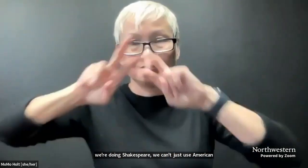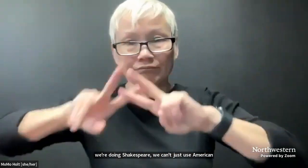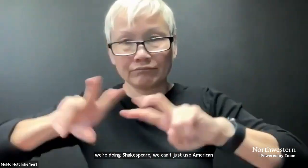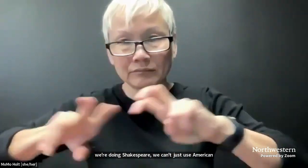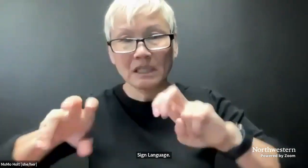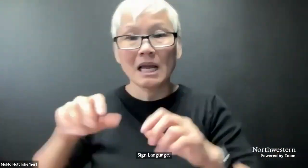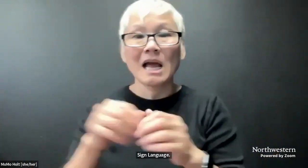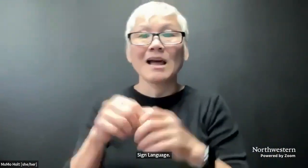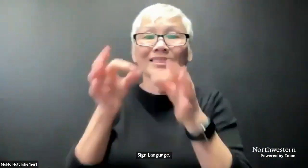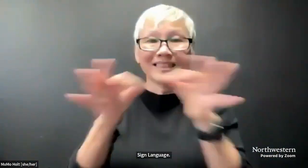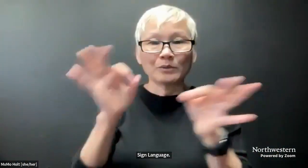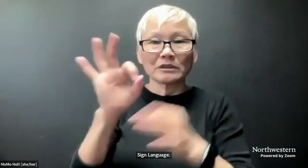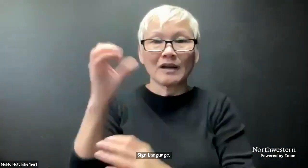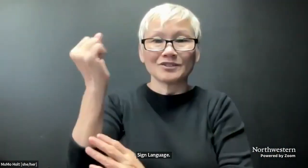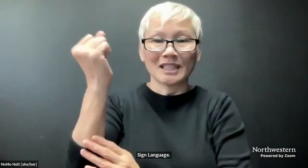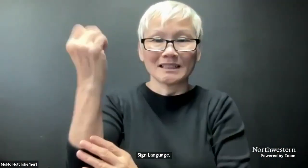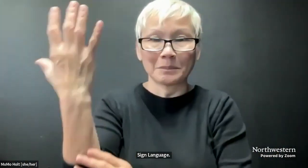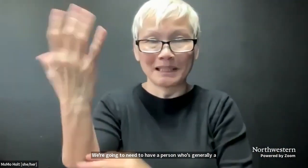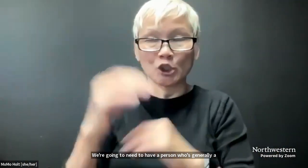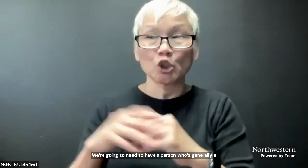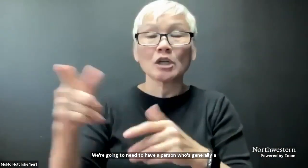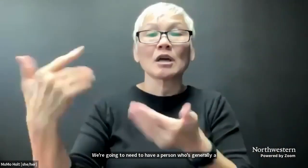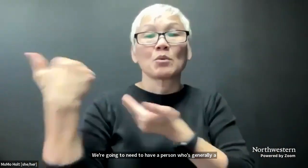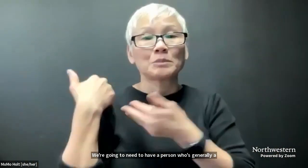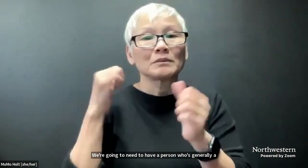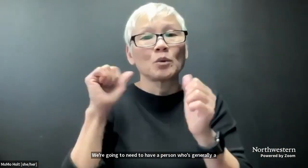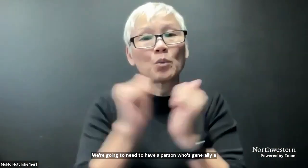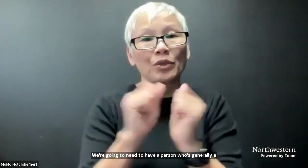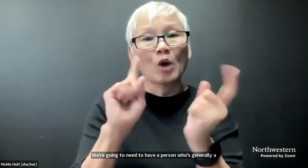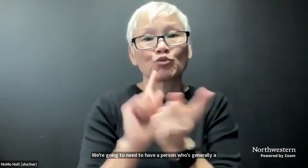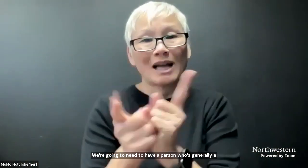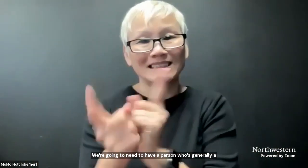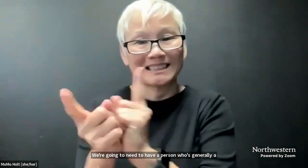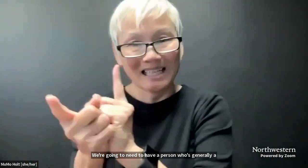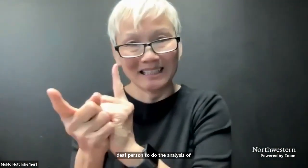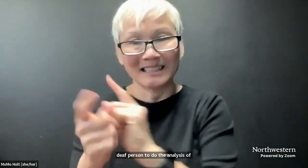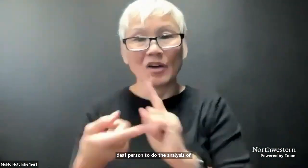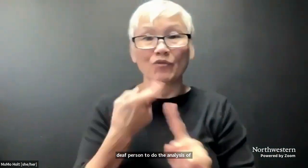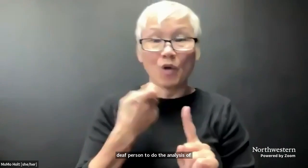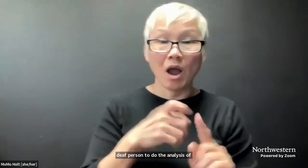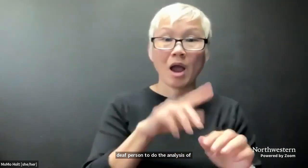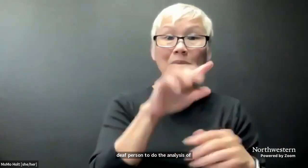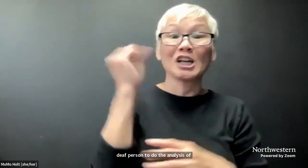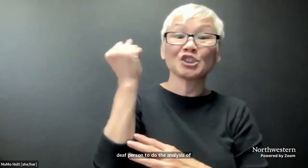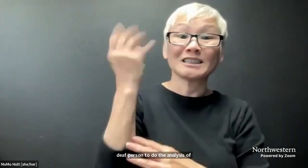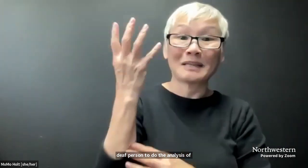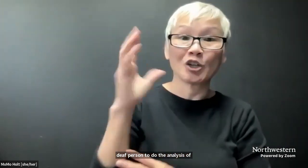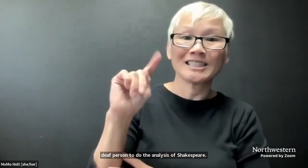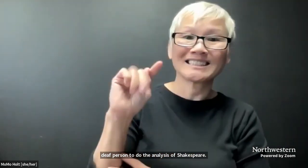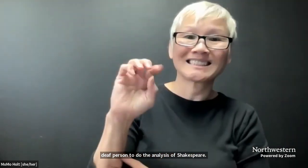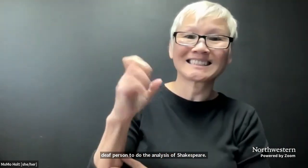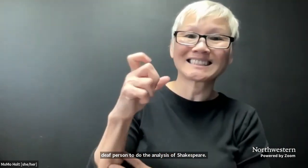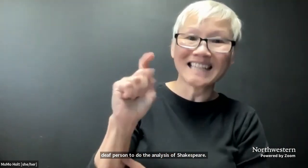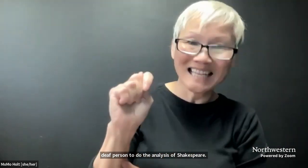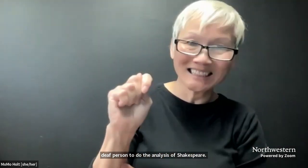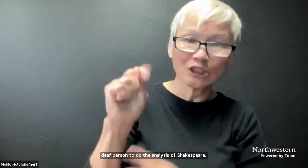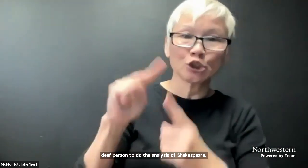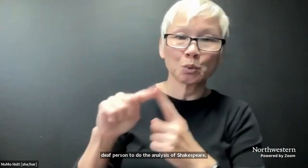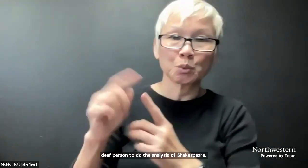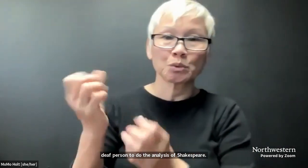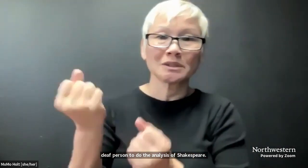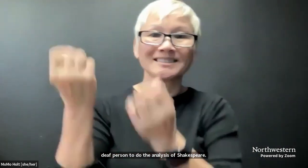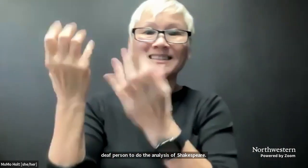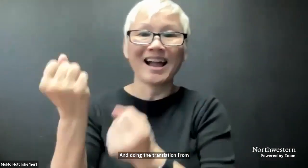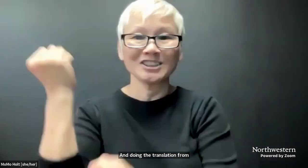who's generally a deaf person to do the analysis of Shakespeare, and doing the translation from